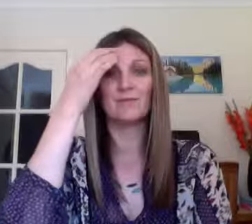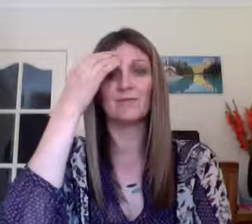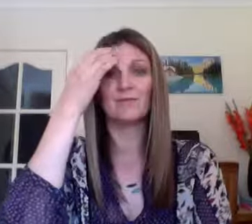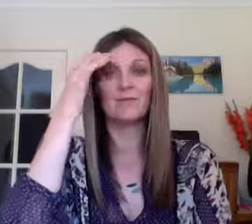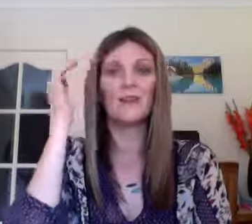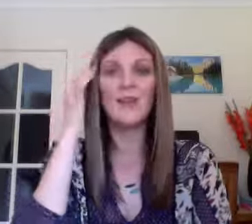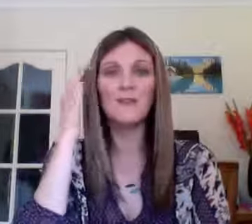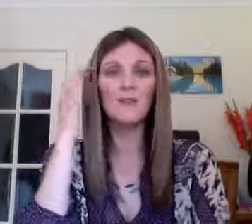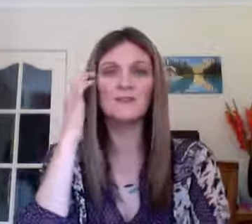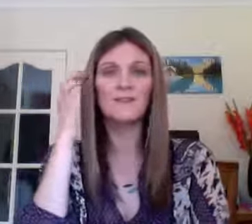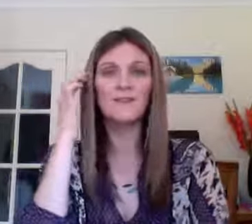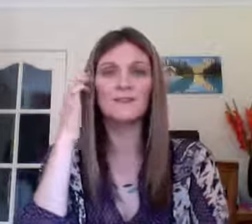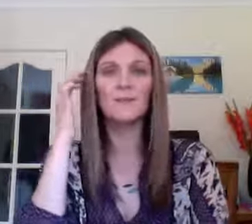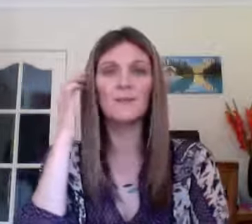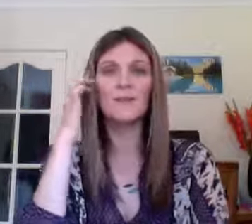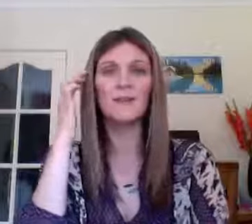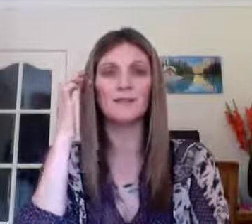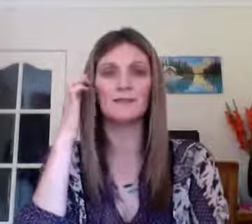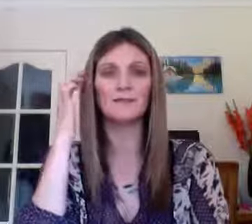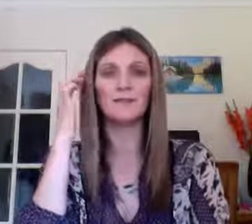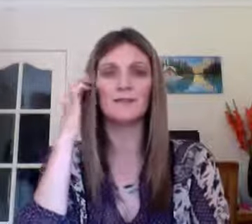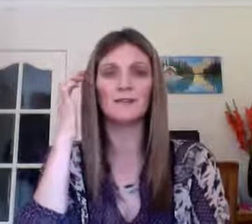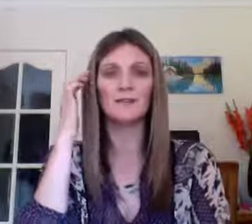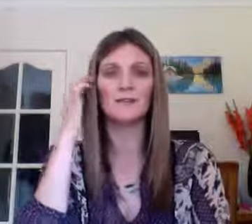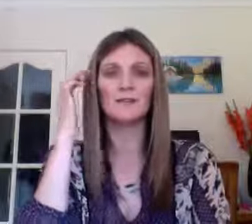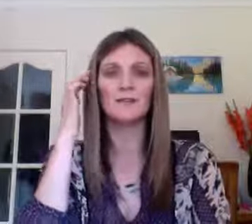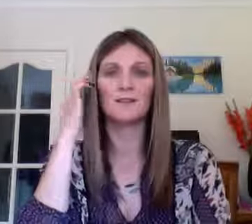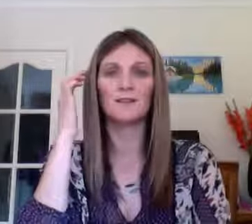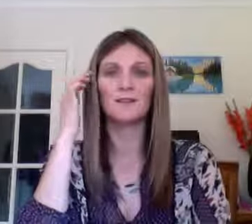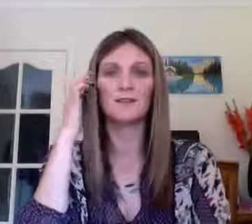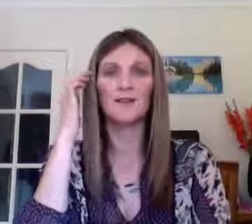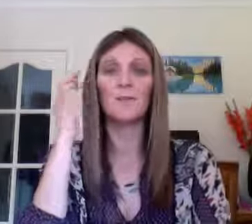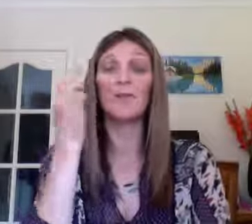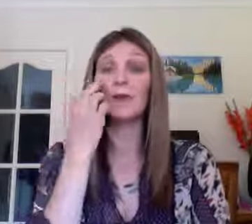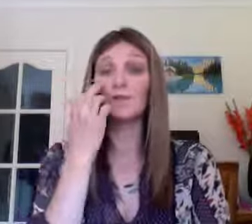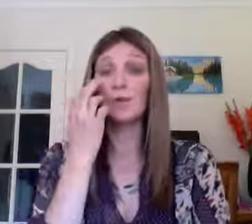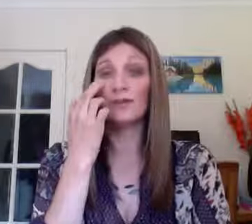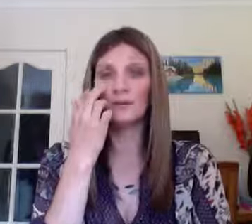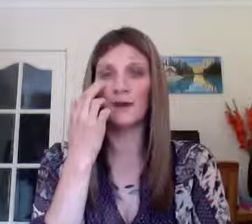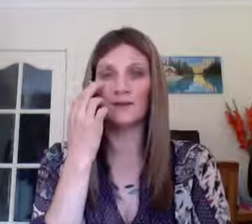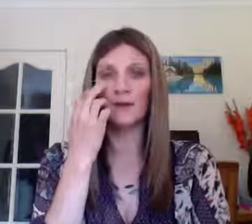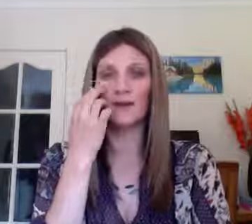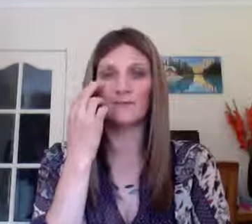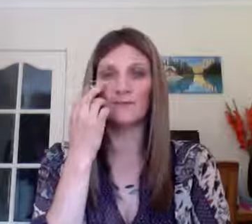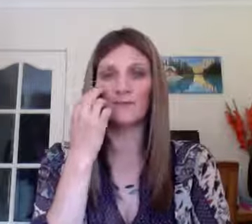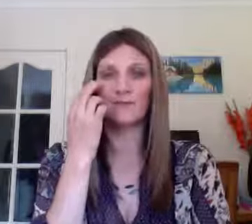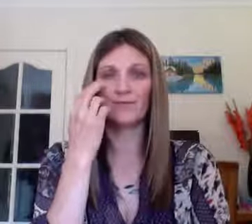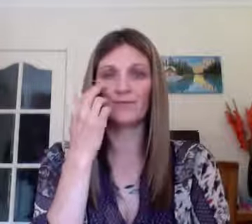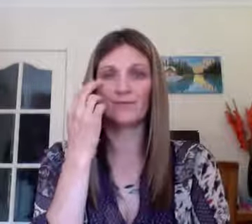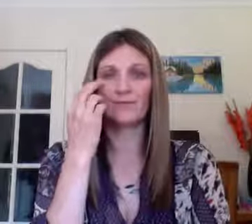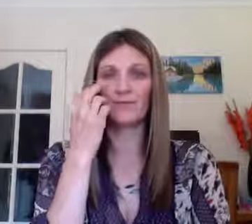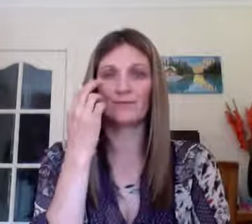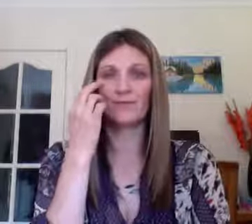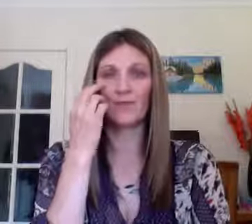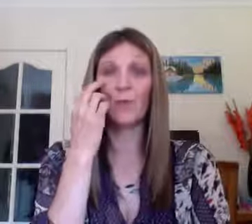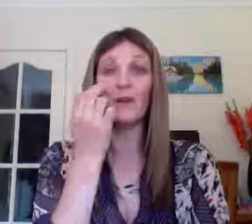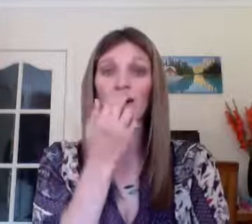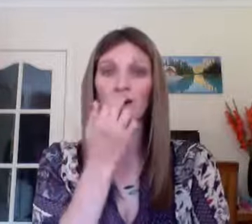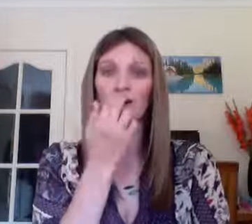There never feels like there's enough money. I'm always worried about money. Will I earn